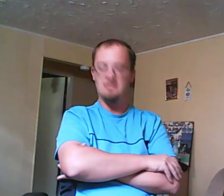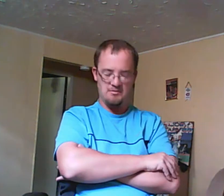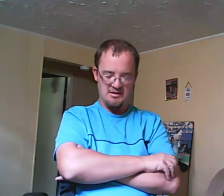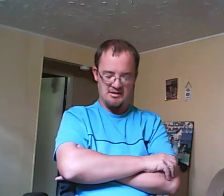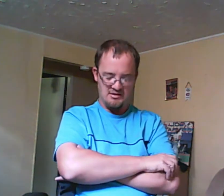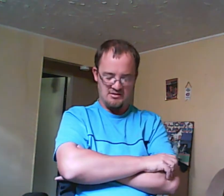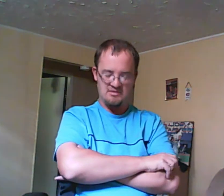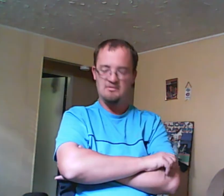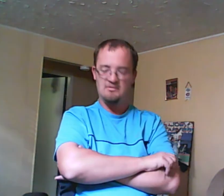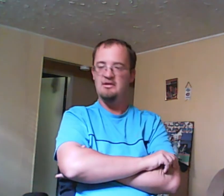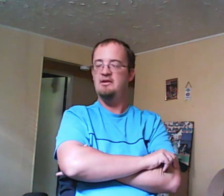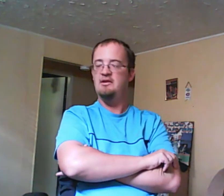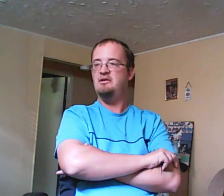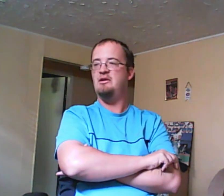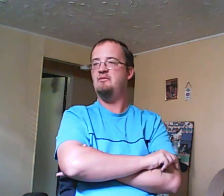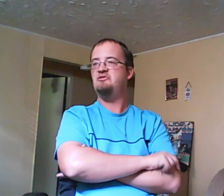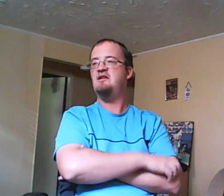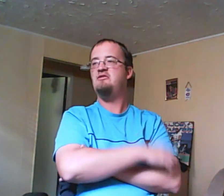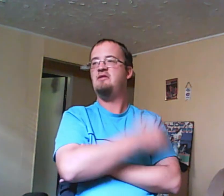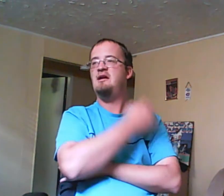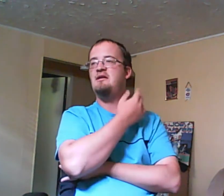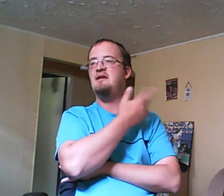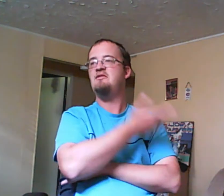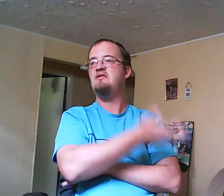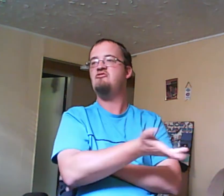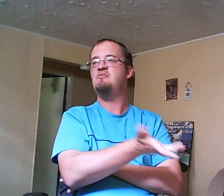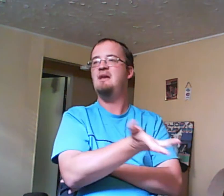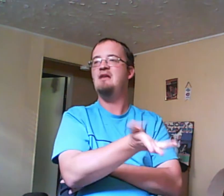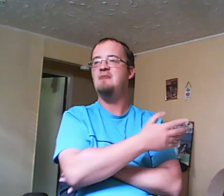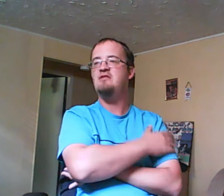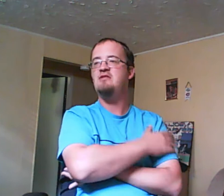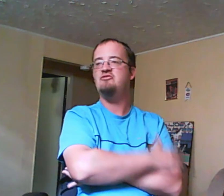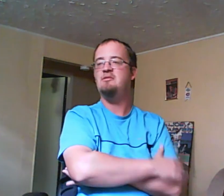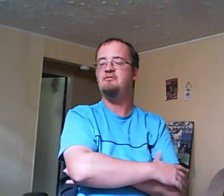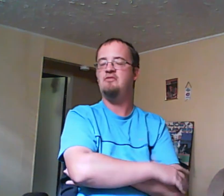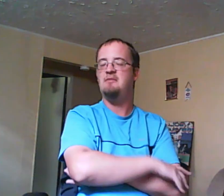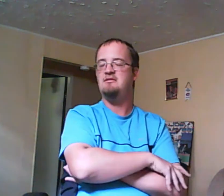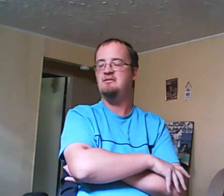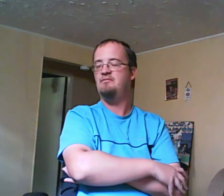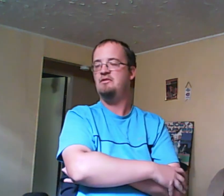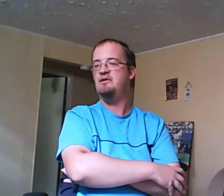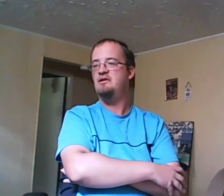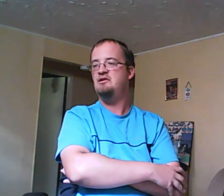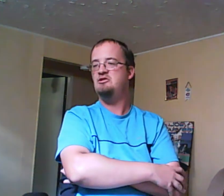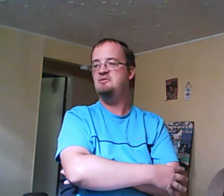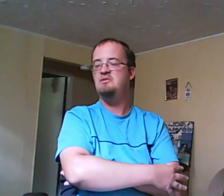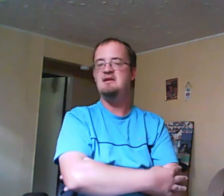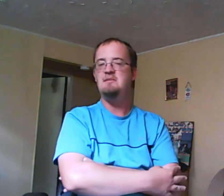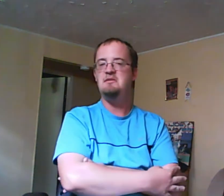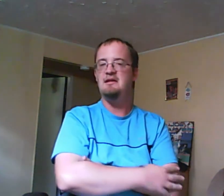because, you know, she cuts her hair and gave the scissors to Miles and Miles got in trouble from it. You know, she was manipulative.